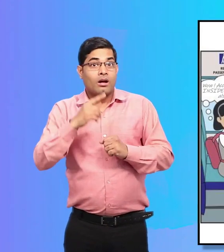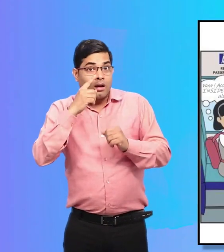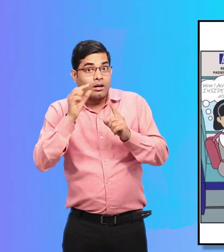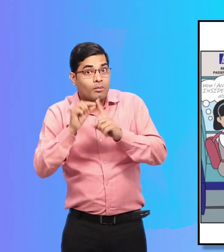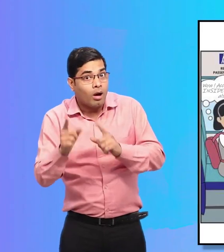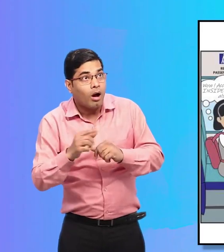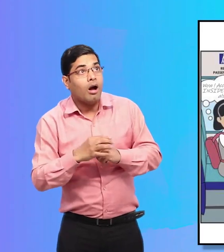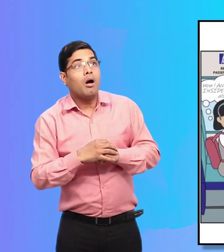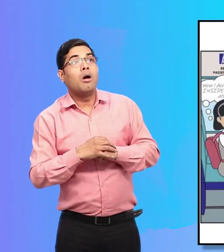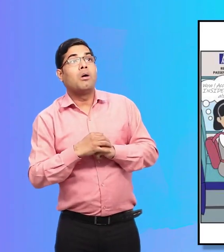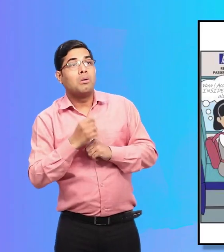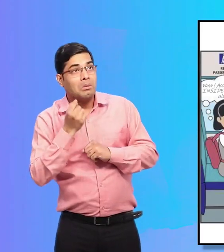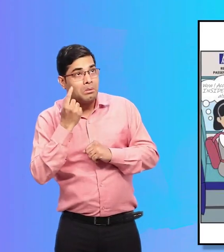Oh, I see. Hmm.